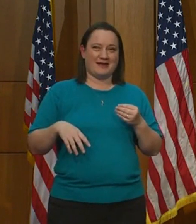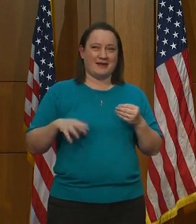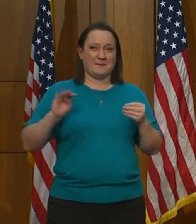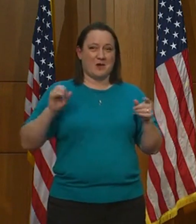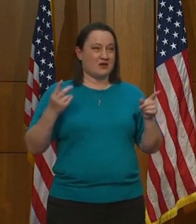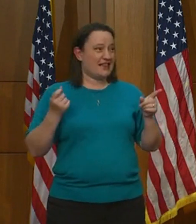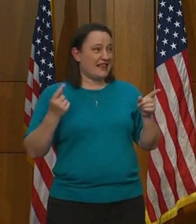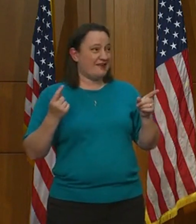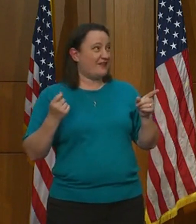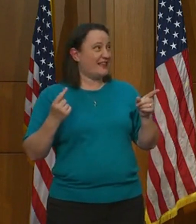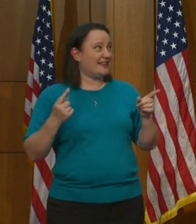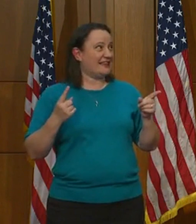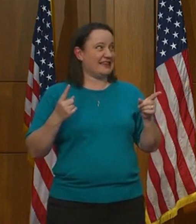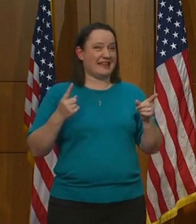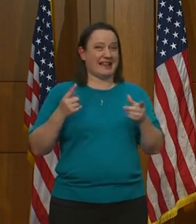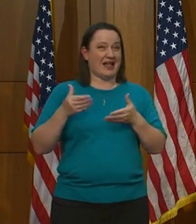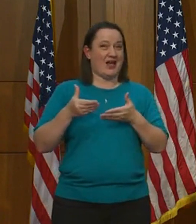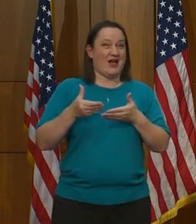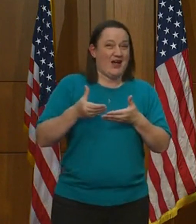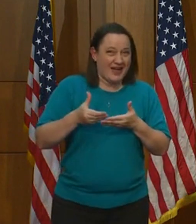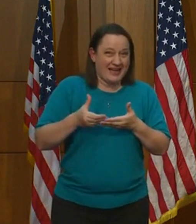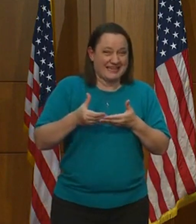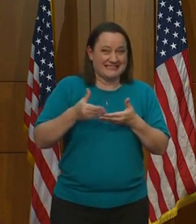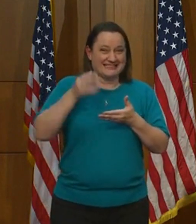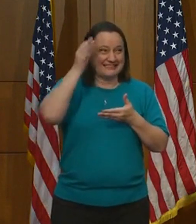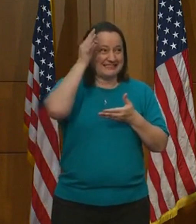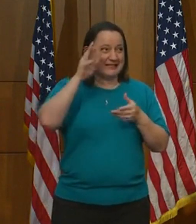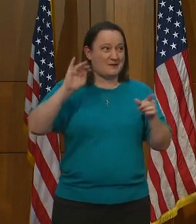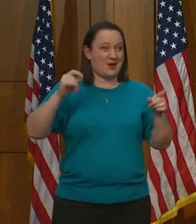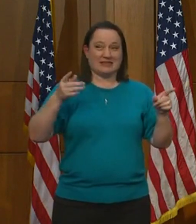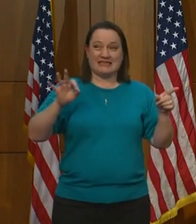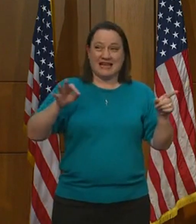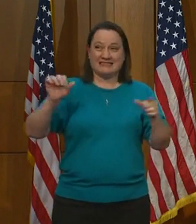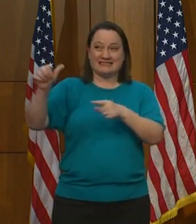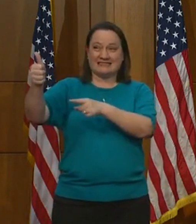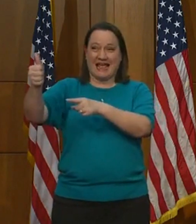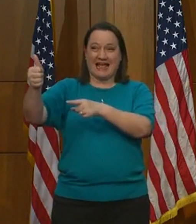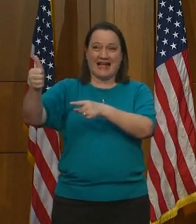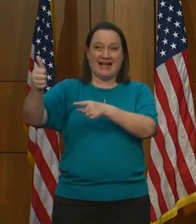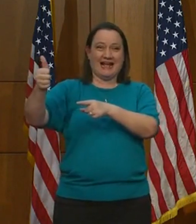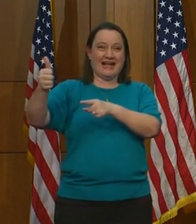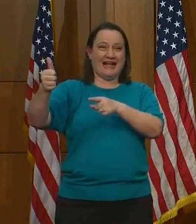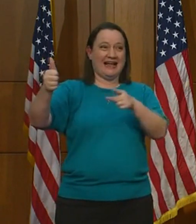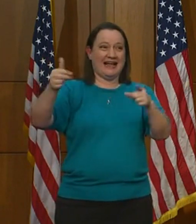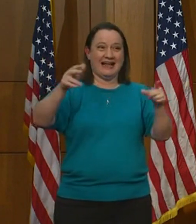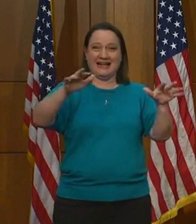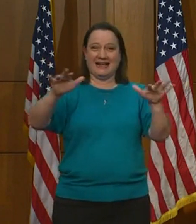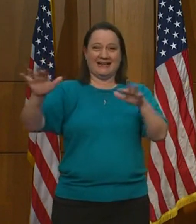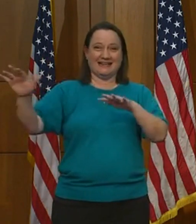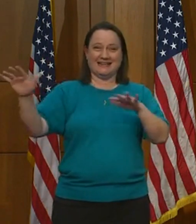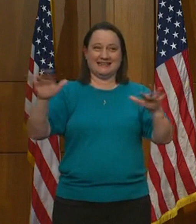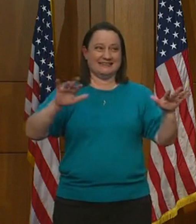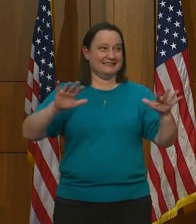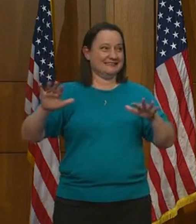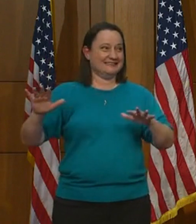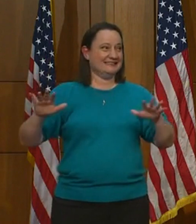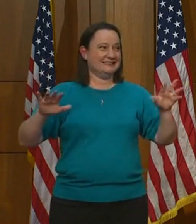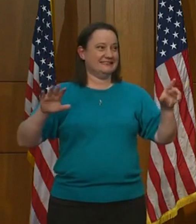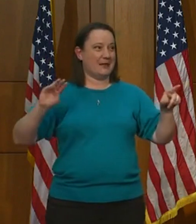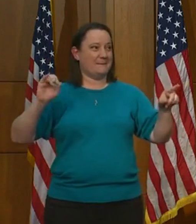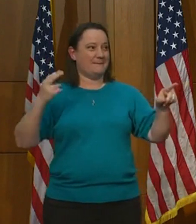11th? Warmer. 9th. 10th. Warmer. You all are getting warmer. March.